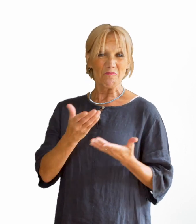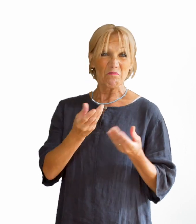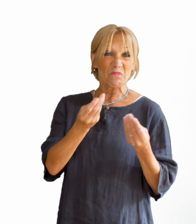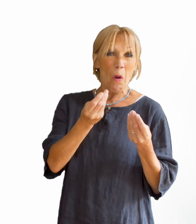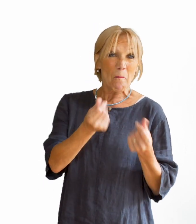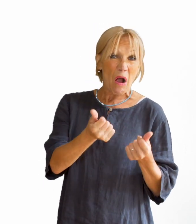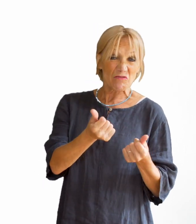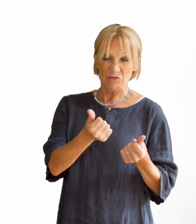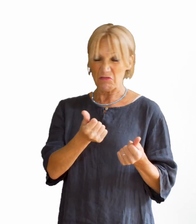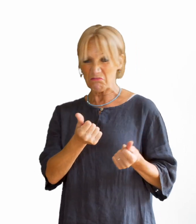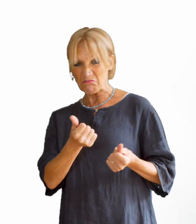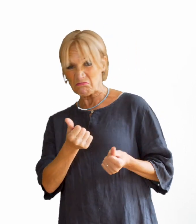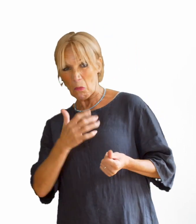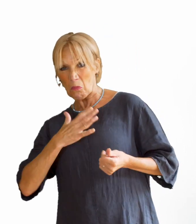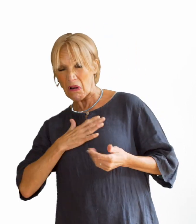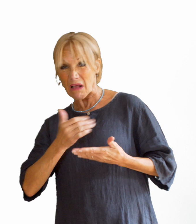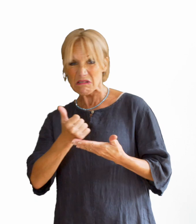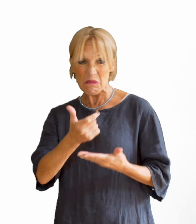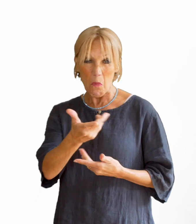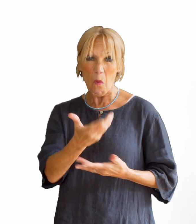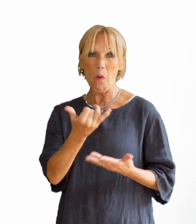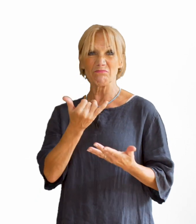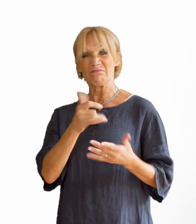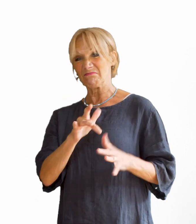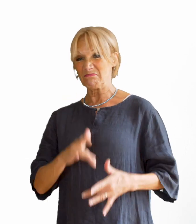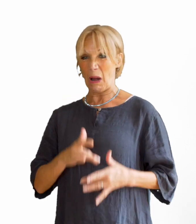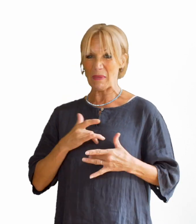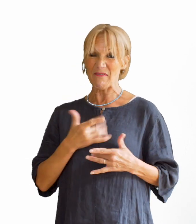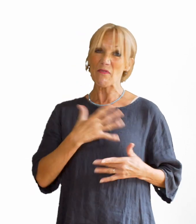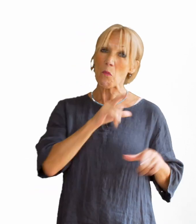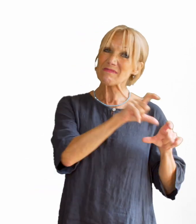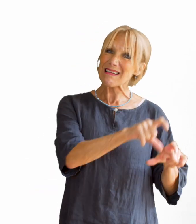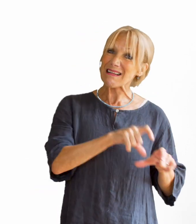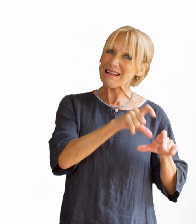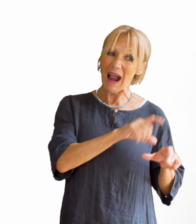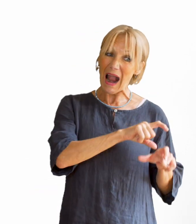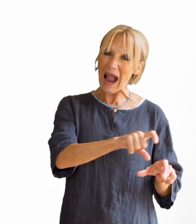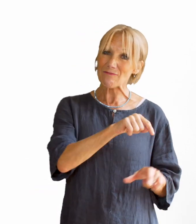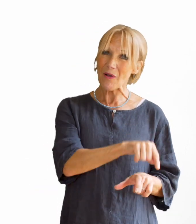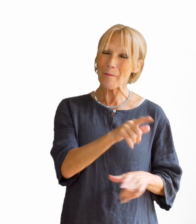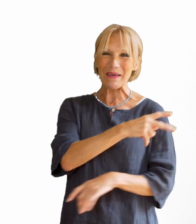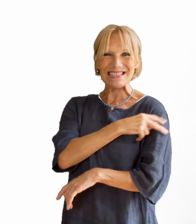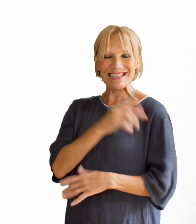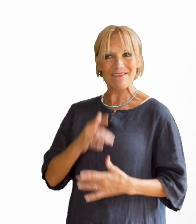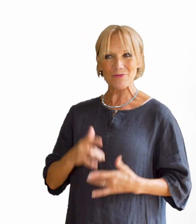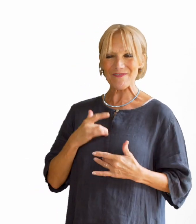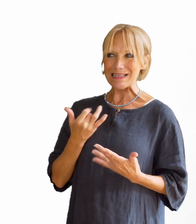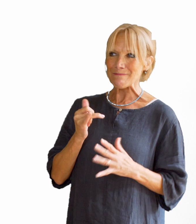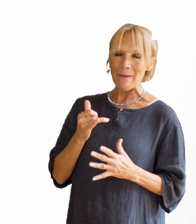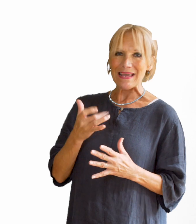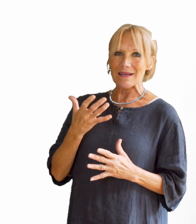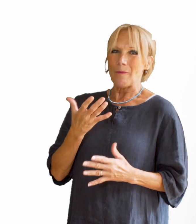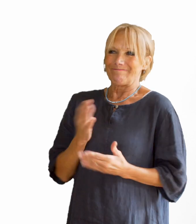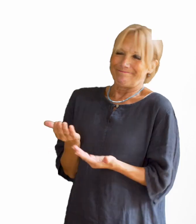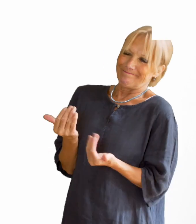people to move on to, they might not want to stop coming to the meeting centre. Staff might feel like they can't let them go, meaning